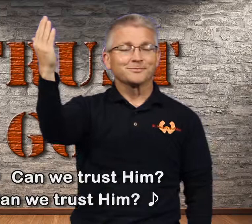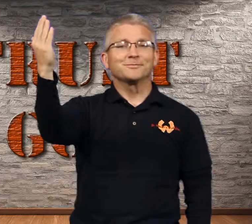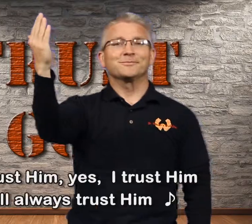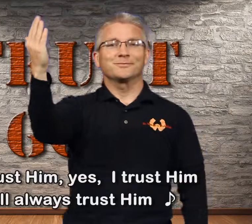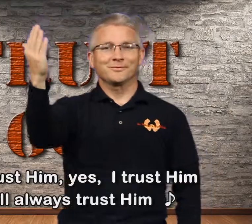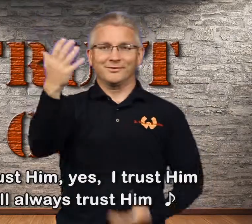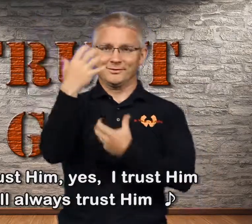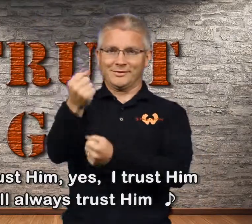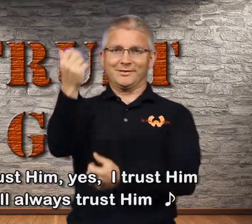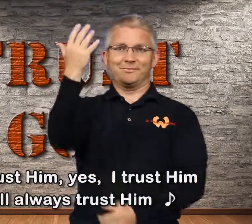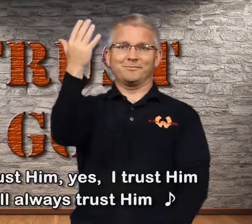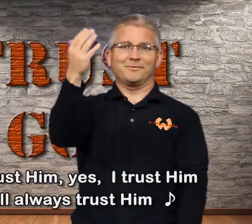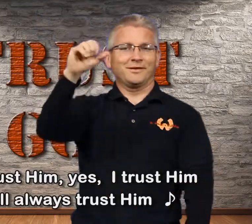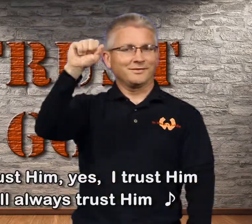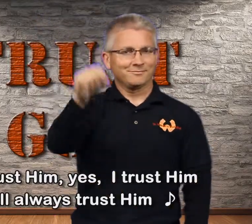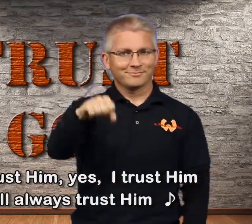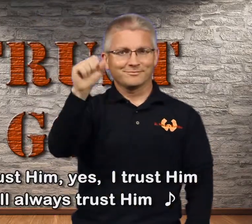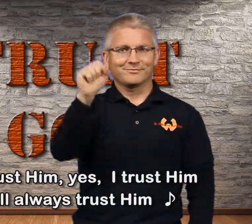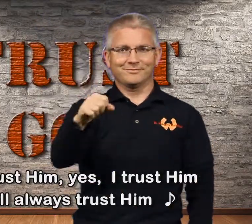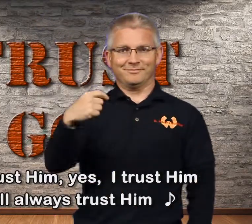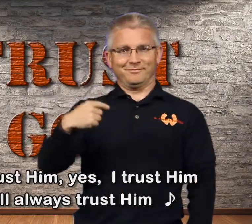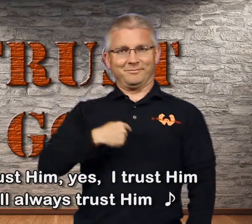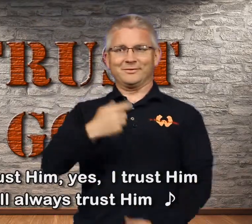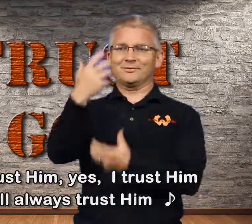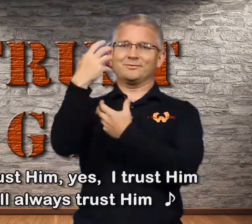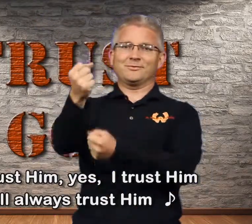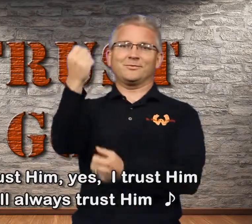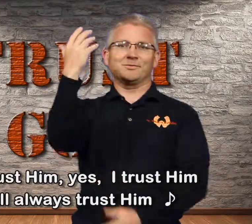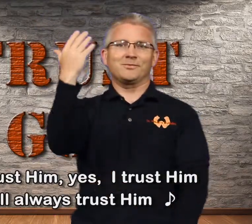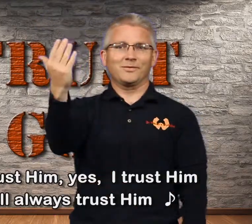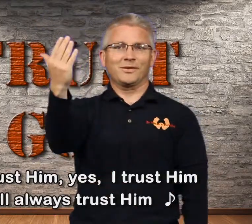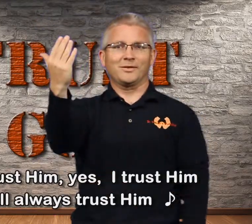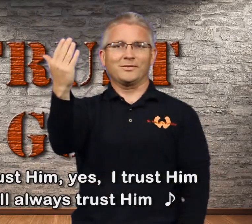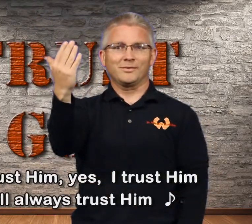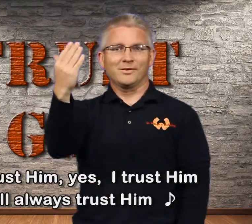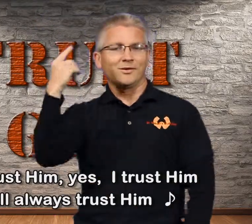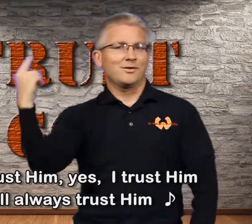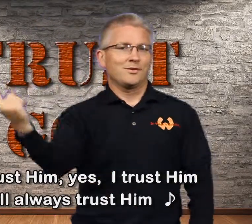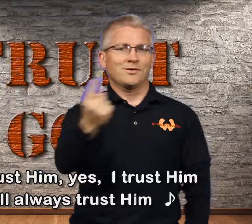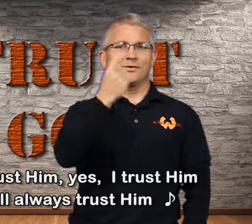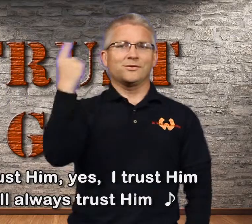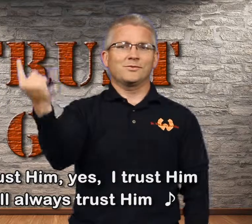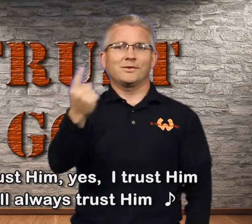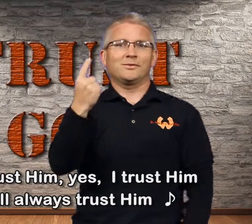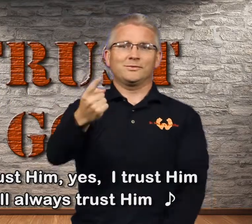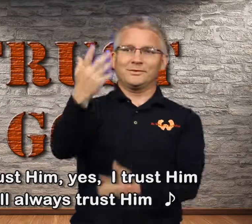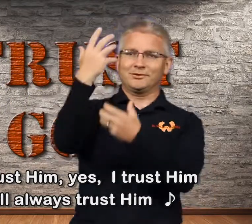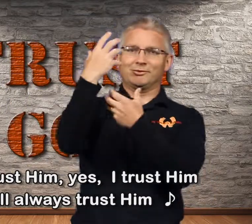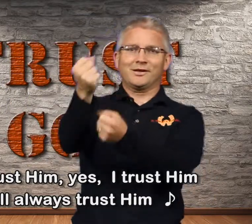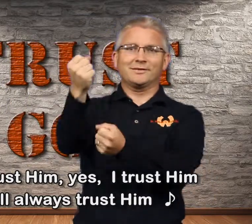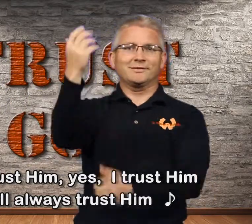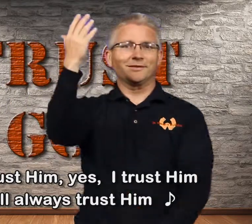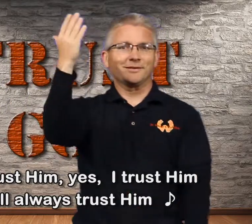Trust Him, yes I trust Him, I will always trust Him,